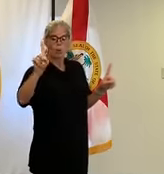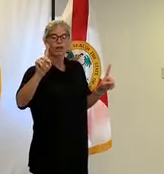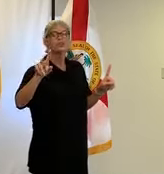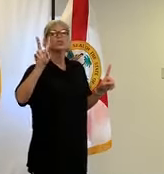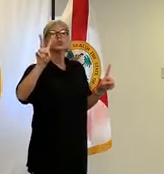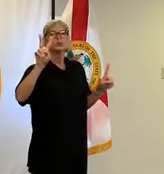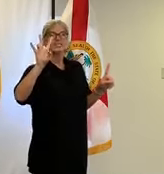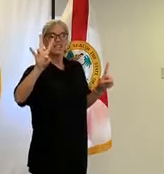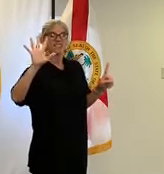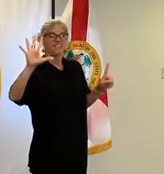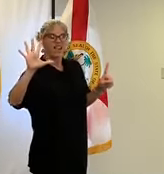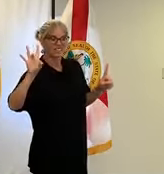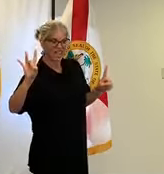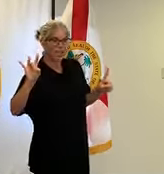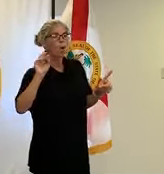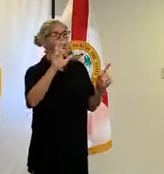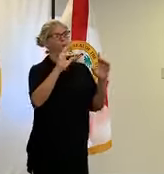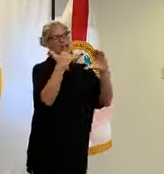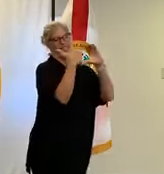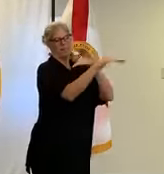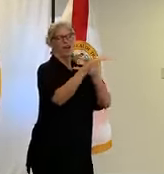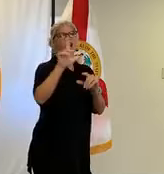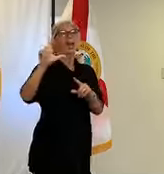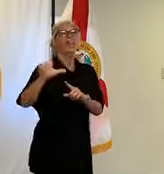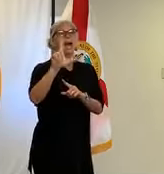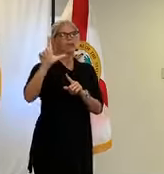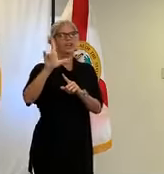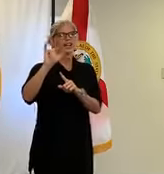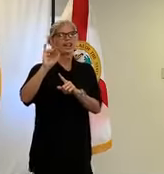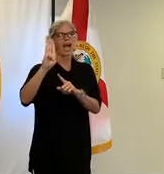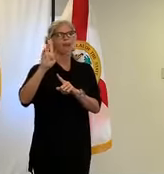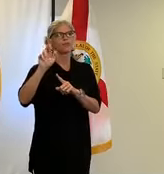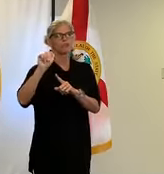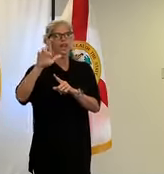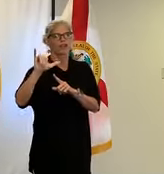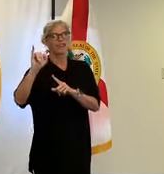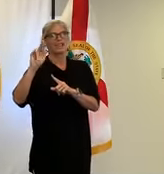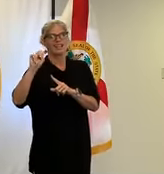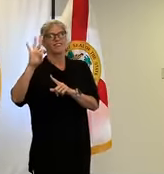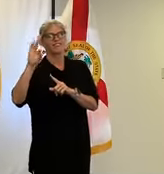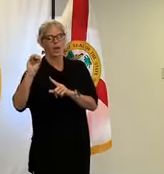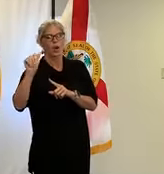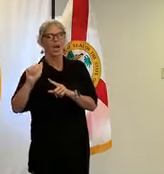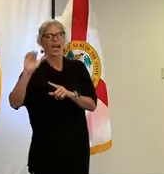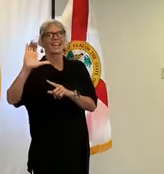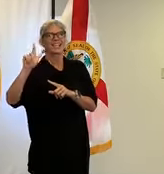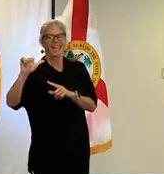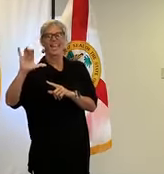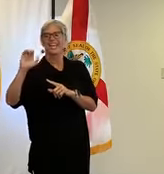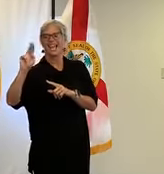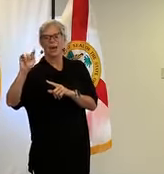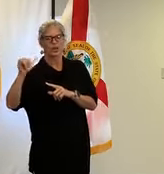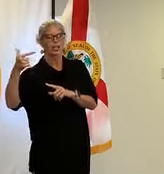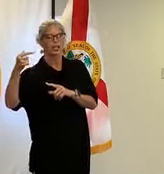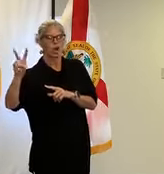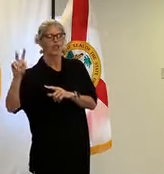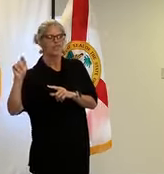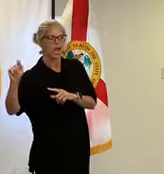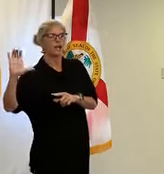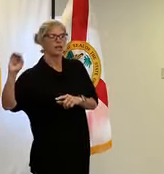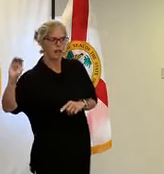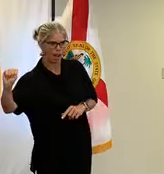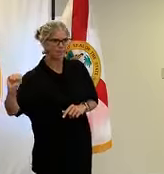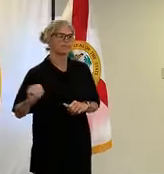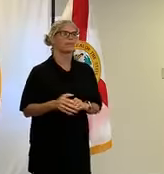or email them at library info at clay county gov dot com next animal services